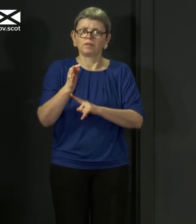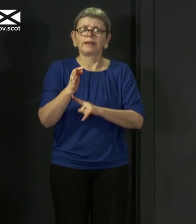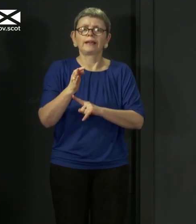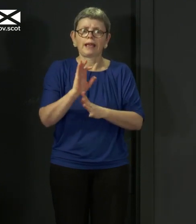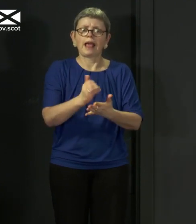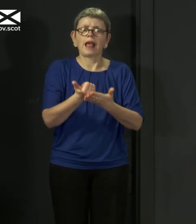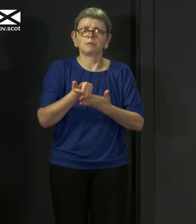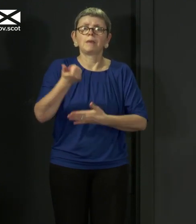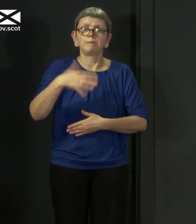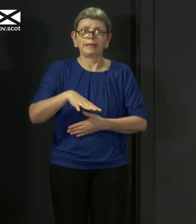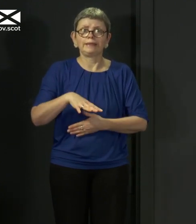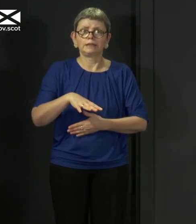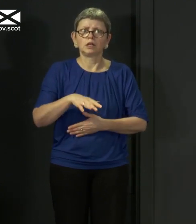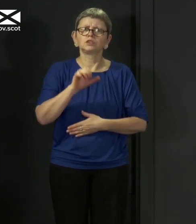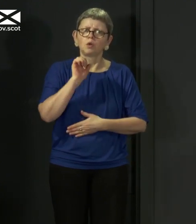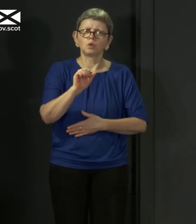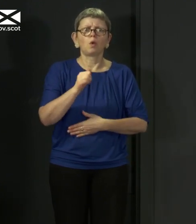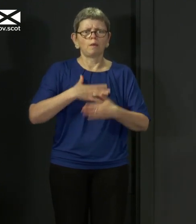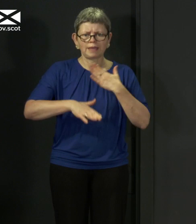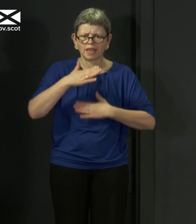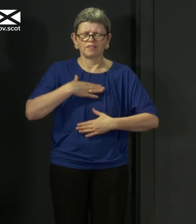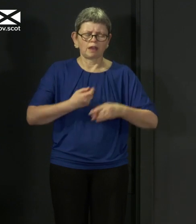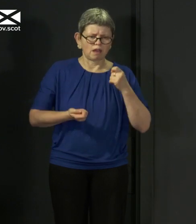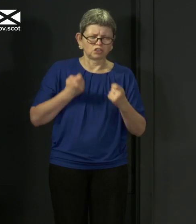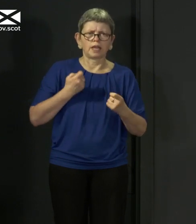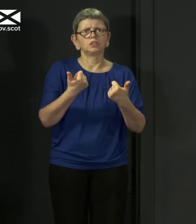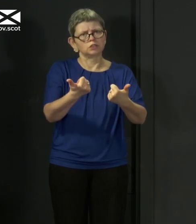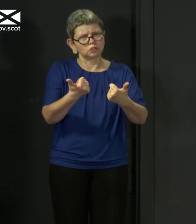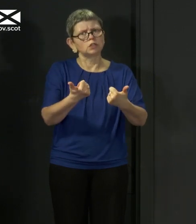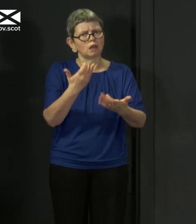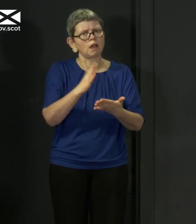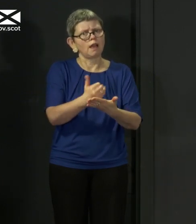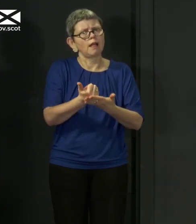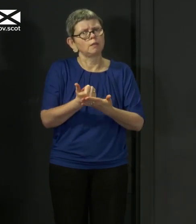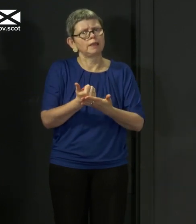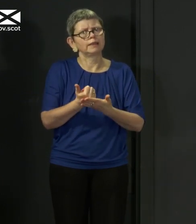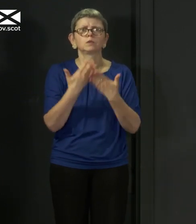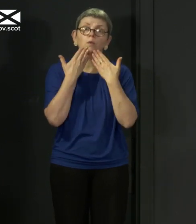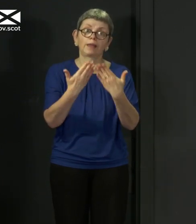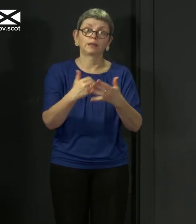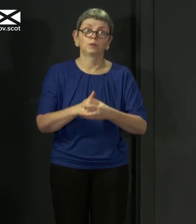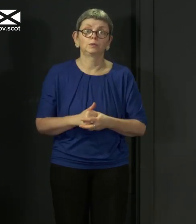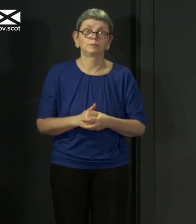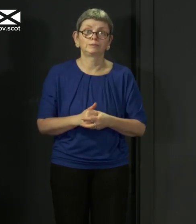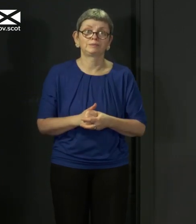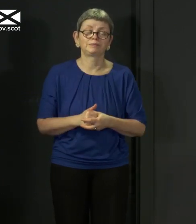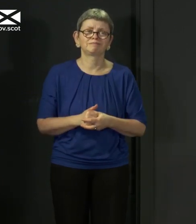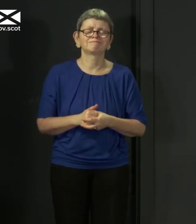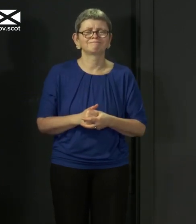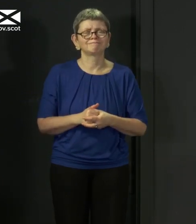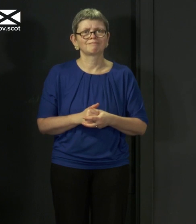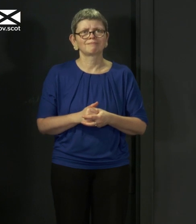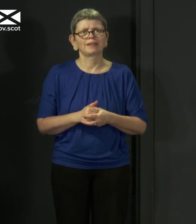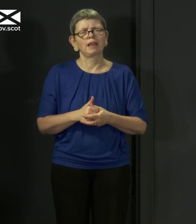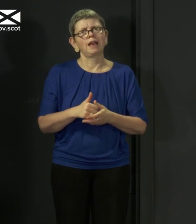efforts are working, so again today I want to thank you for that. However, and I realise that this is a less